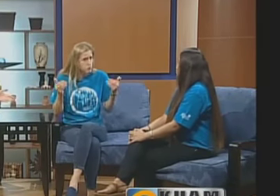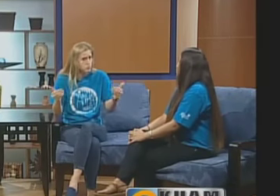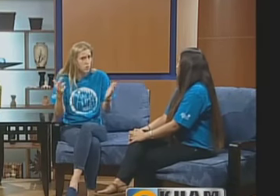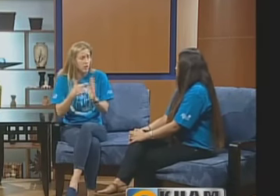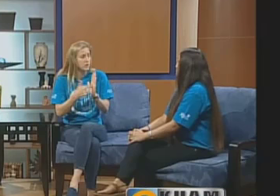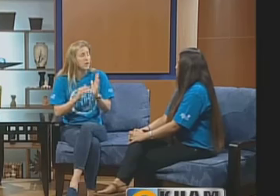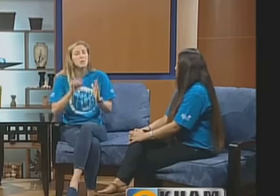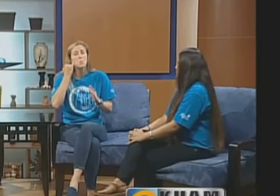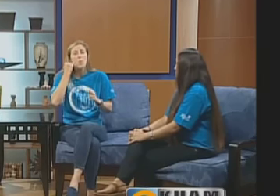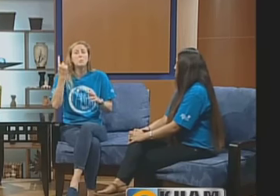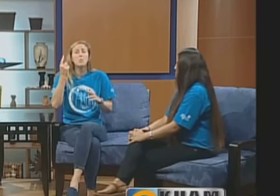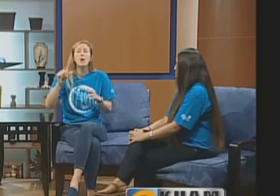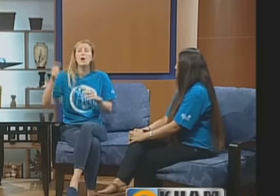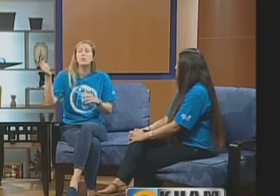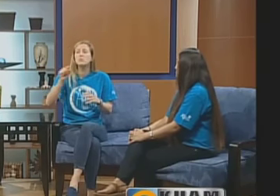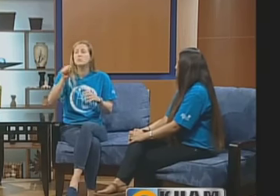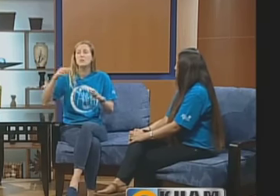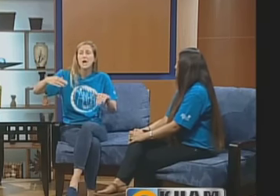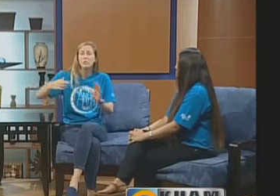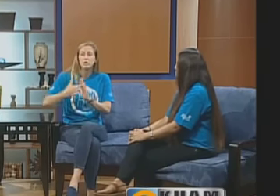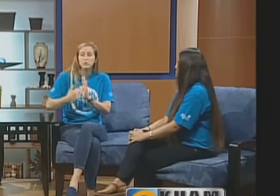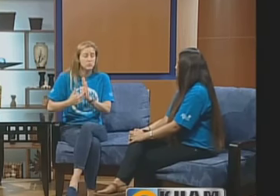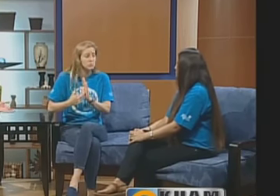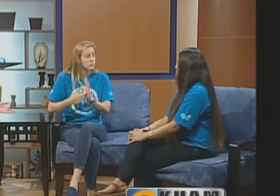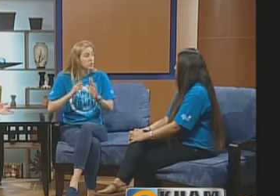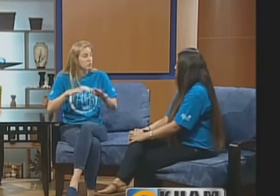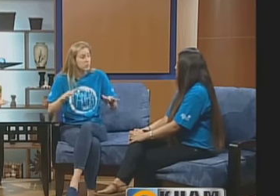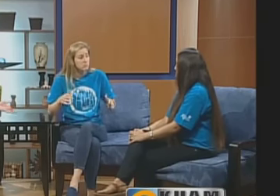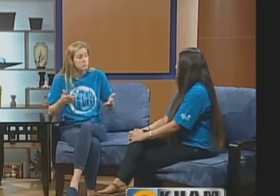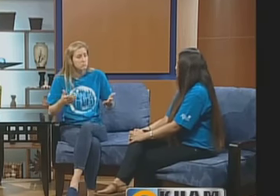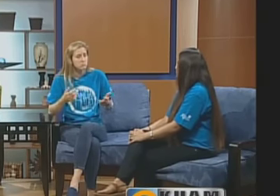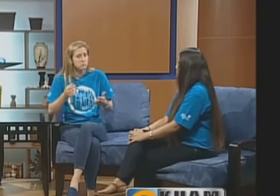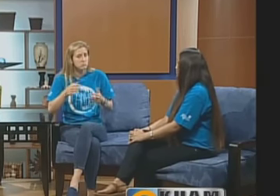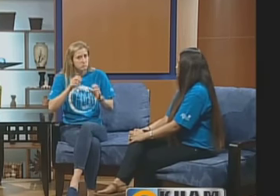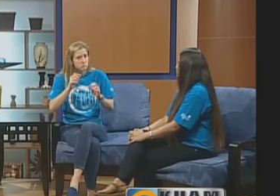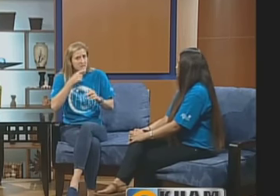children that have hearing can participate as well.